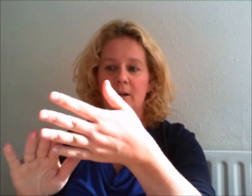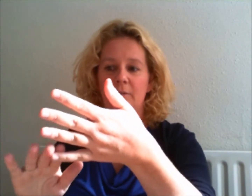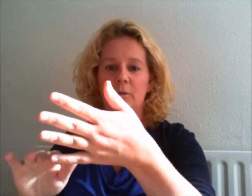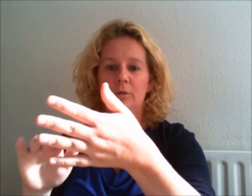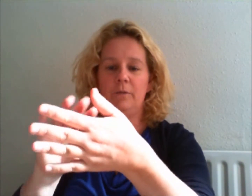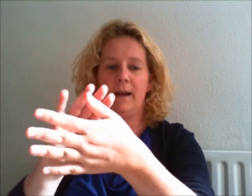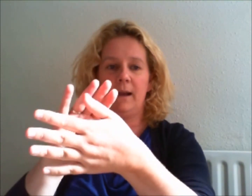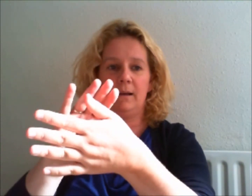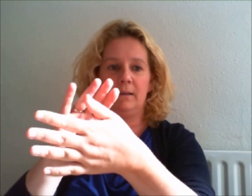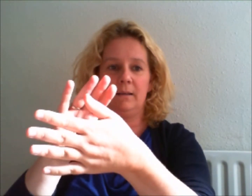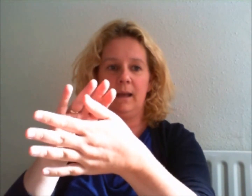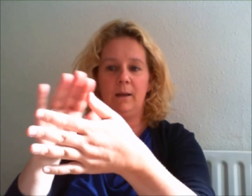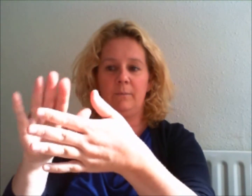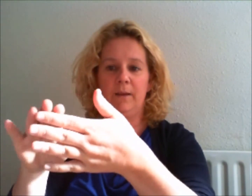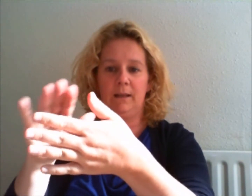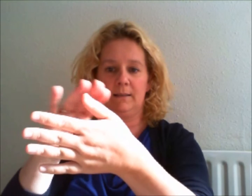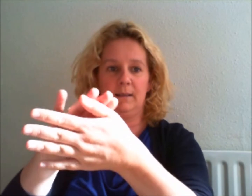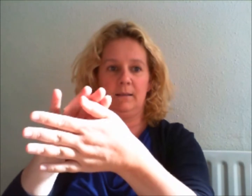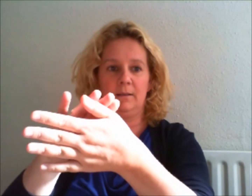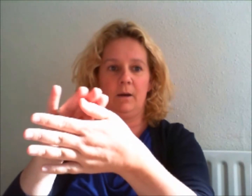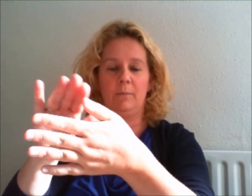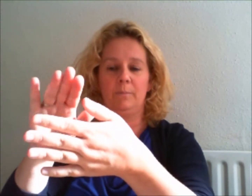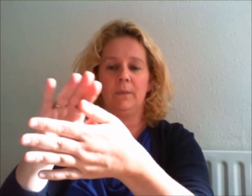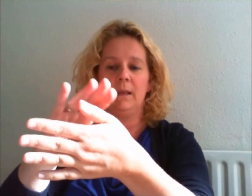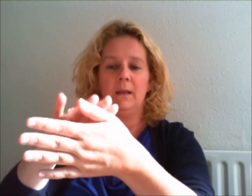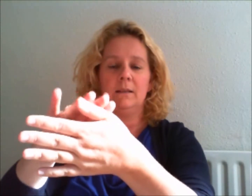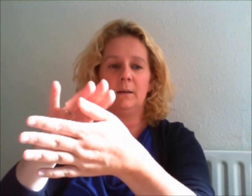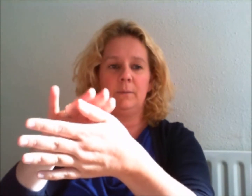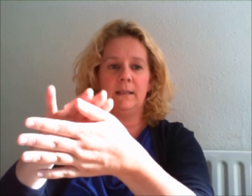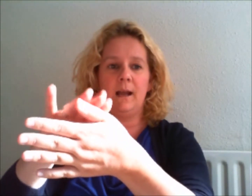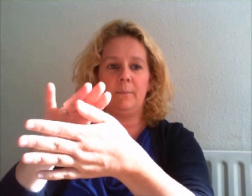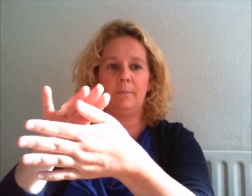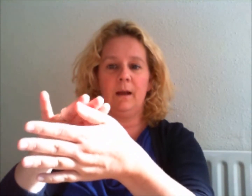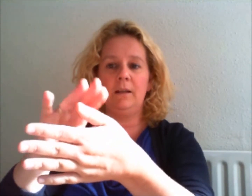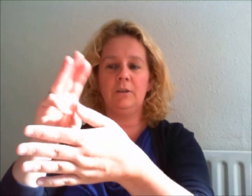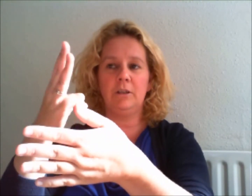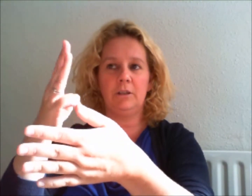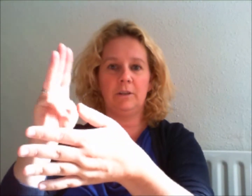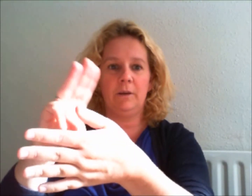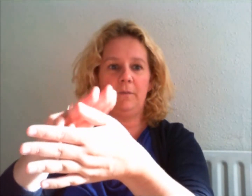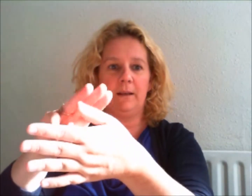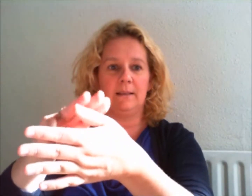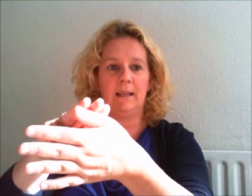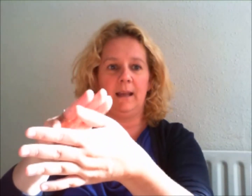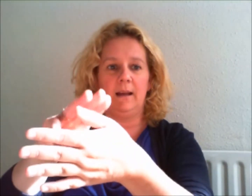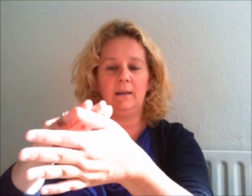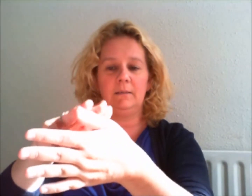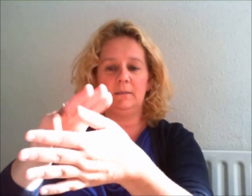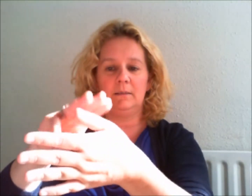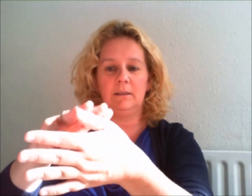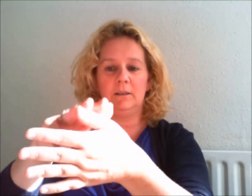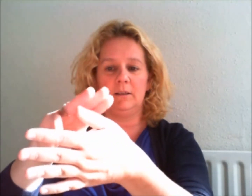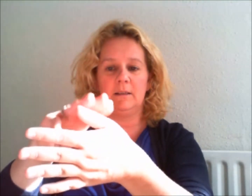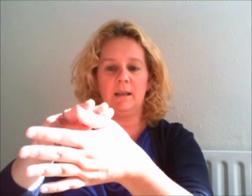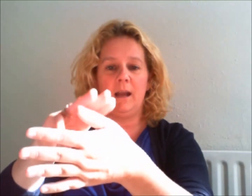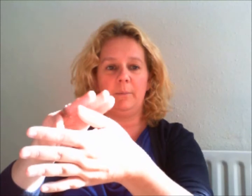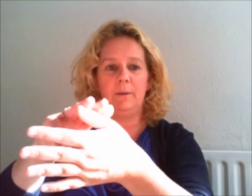of all of our fingers and the thumb. So we tap. I usually use three fingers here to just tap